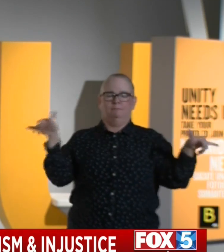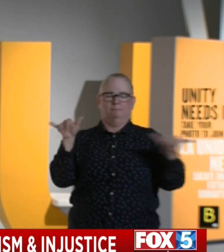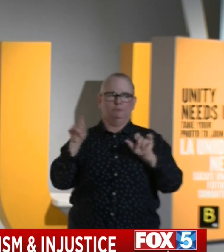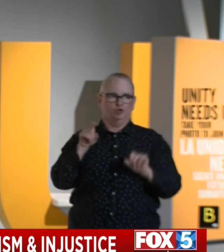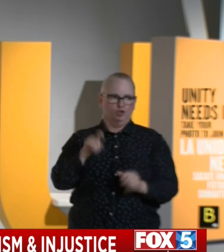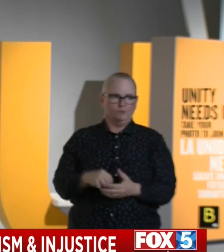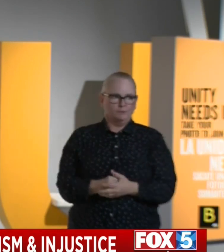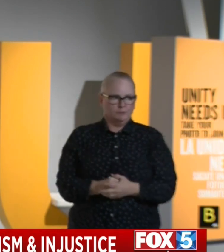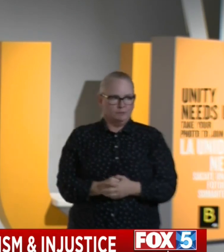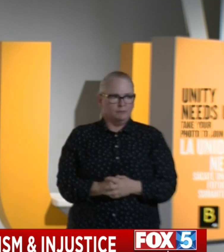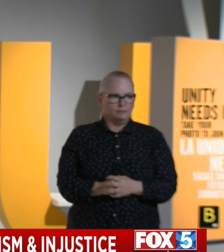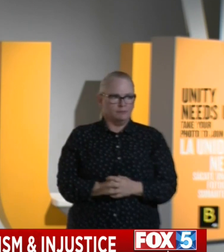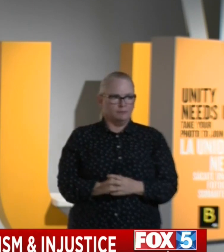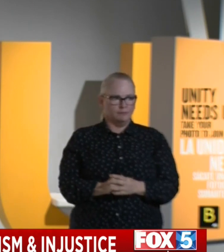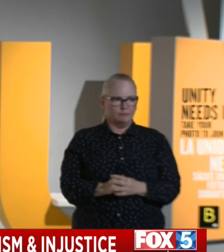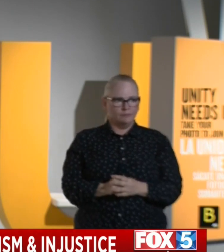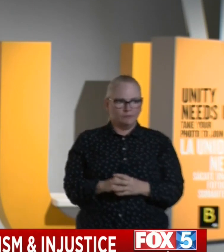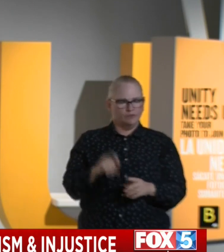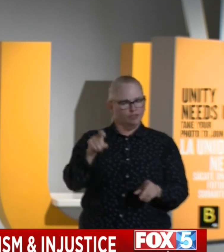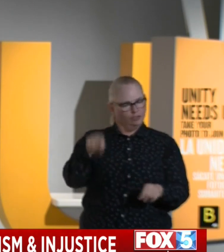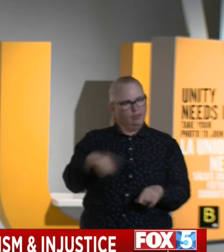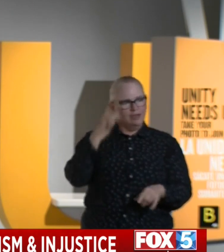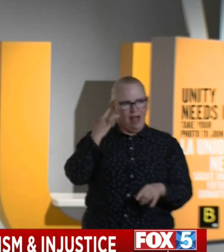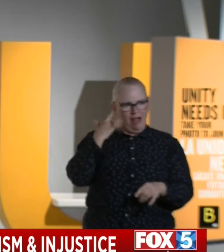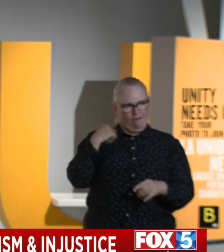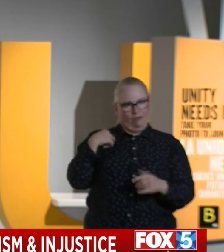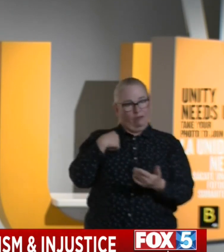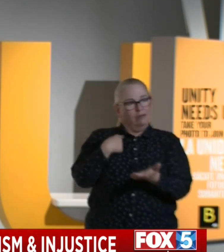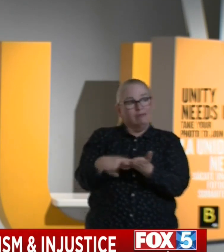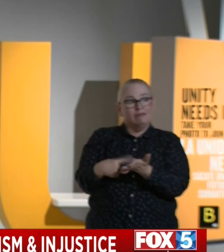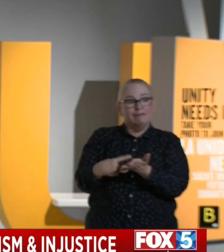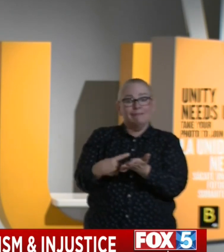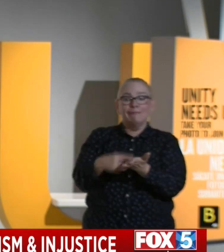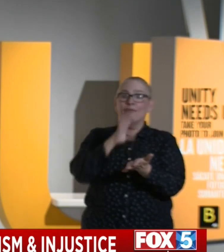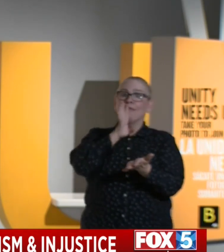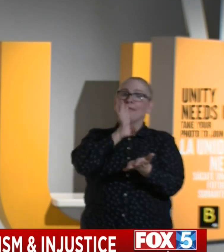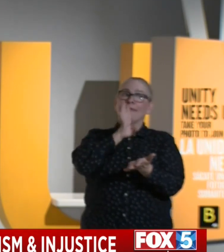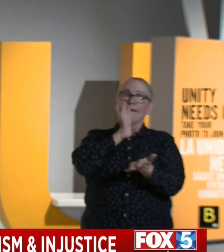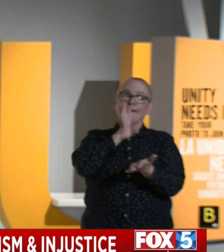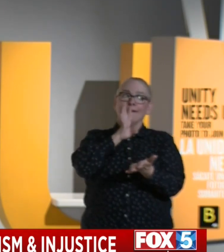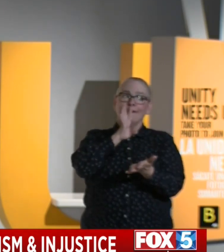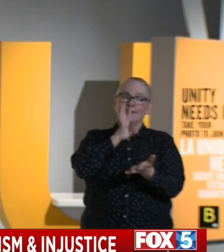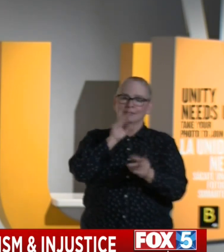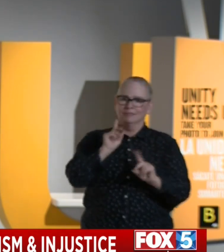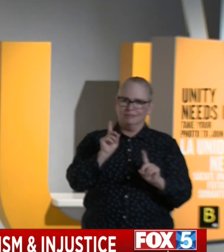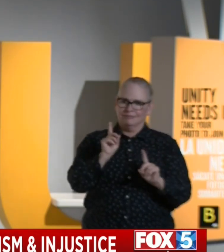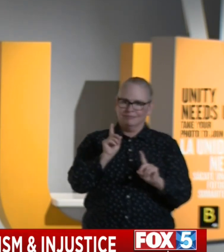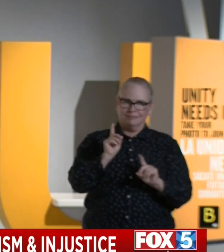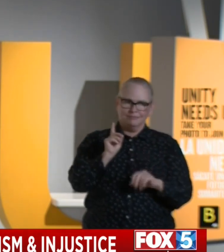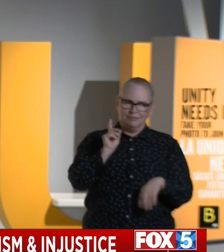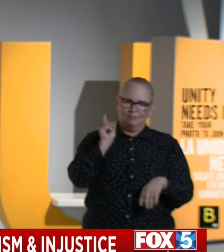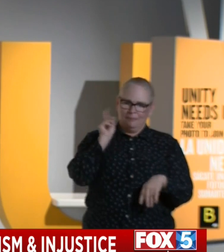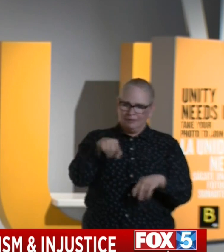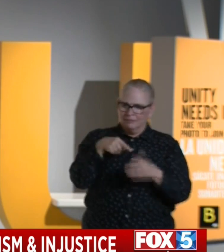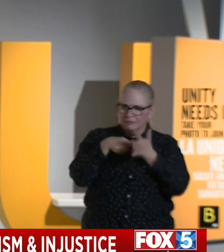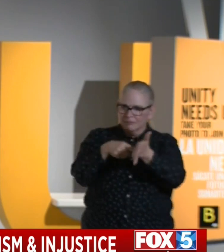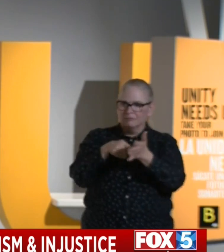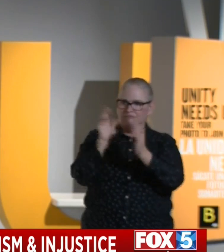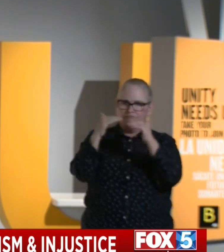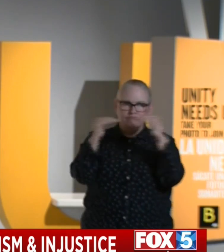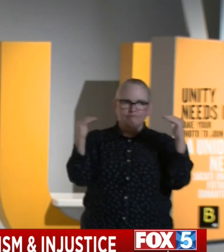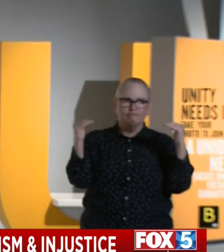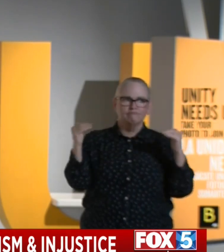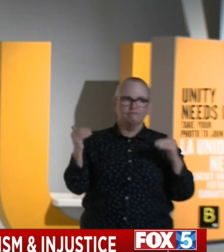having in the state of California just cannot be about criminal justice. It has to be about economic justice, social justice, environmental